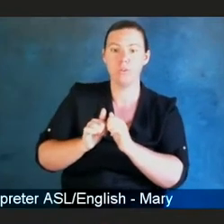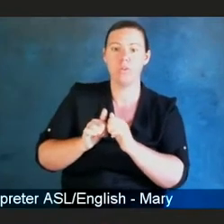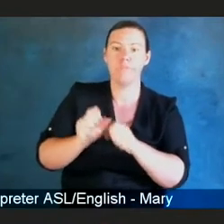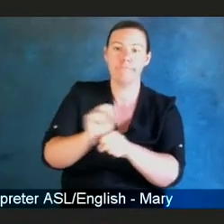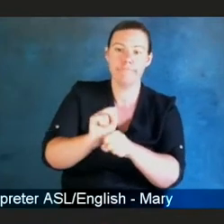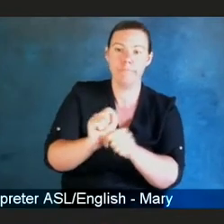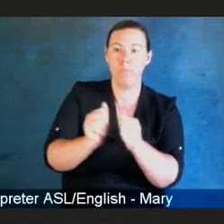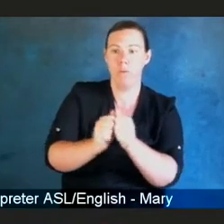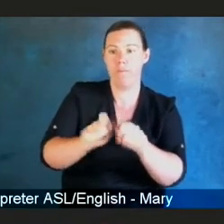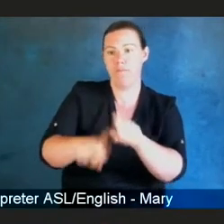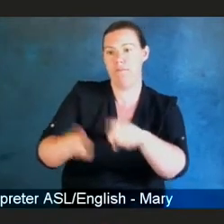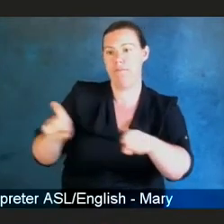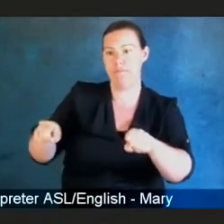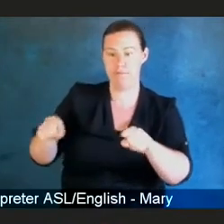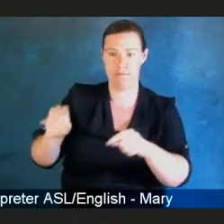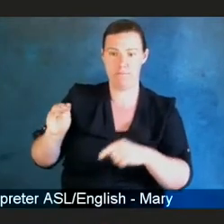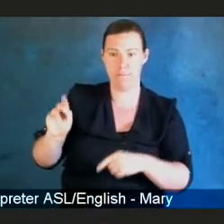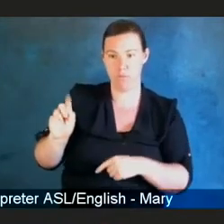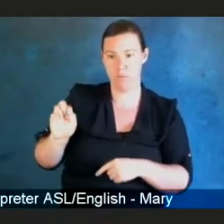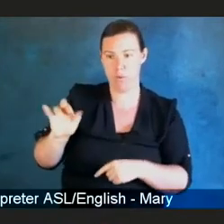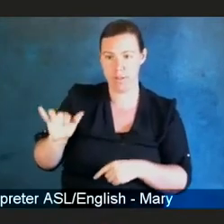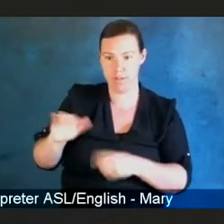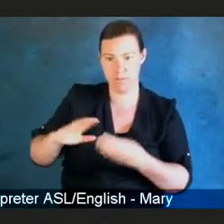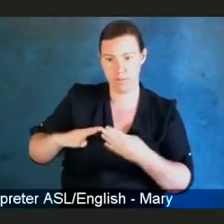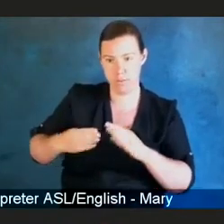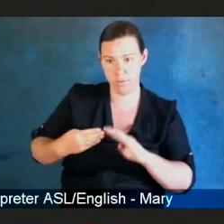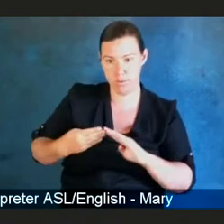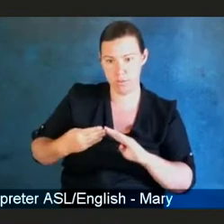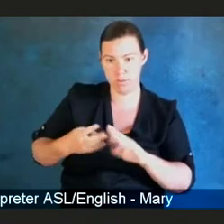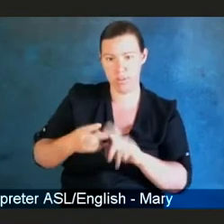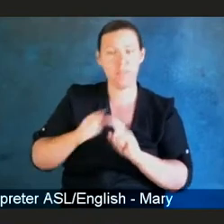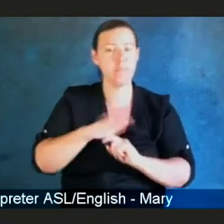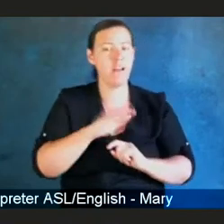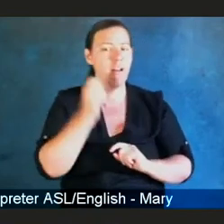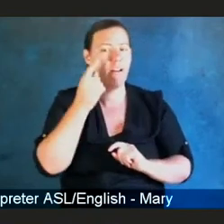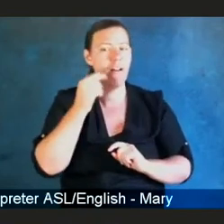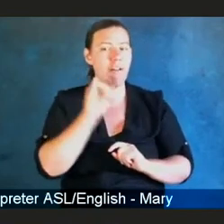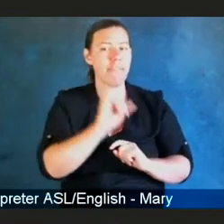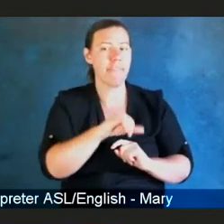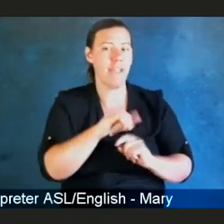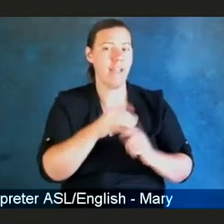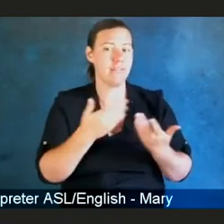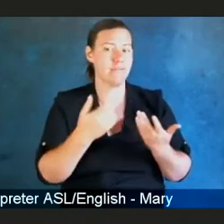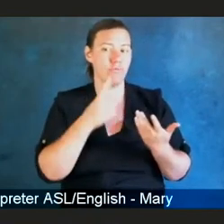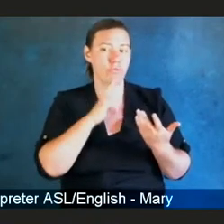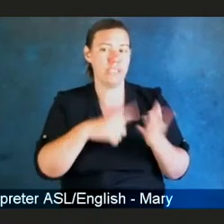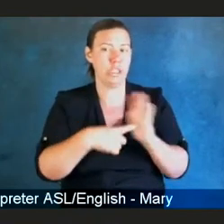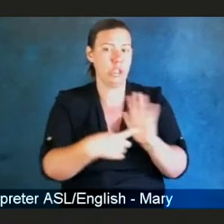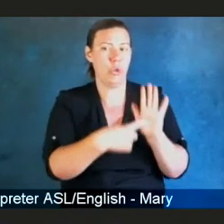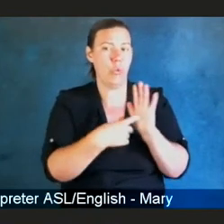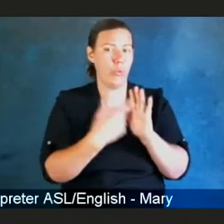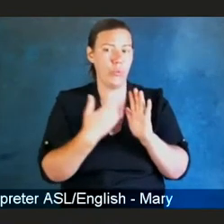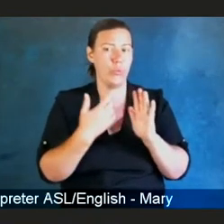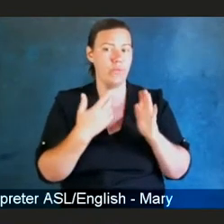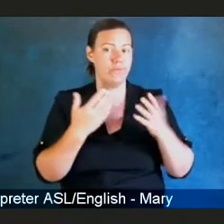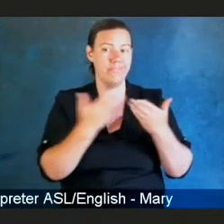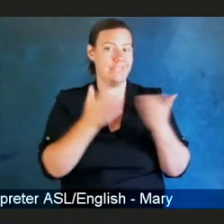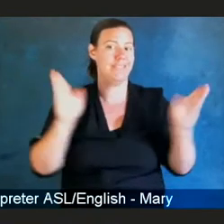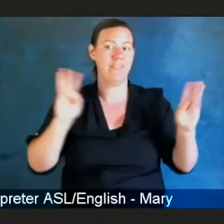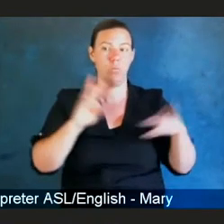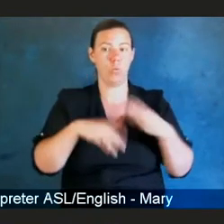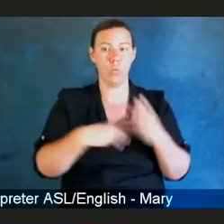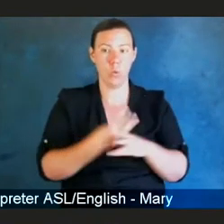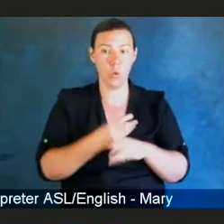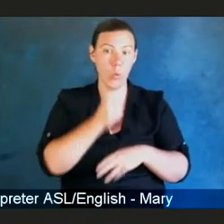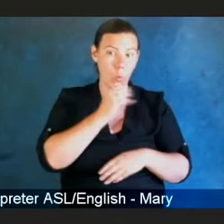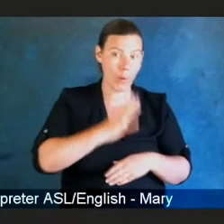a difference. It looks at, it's a reflection of the broader world of getting women and minorities involved in research.